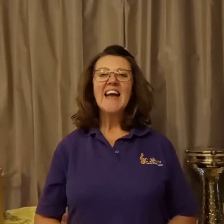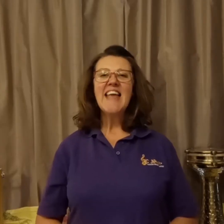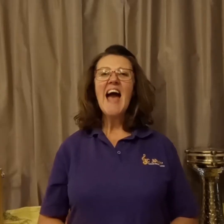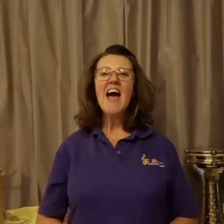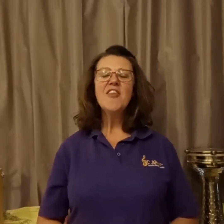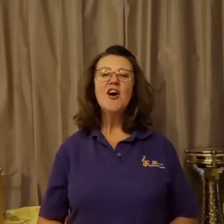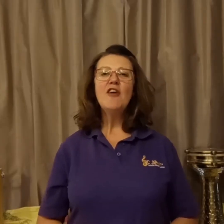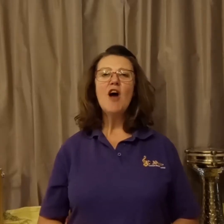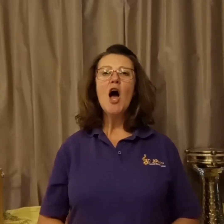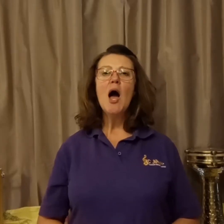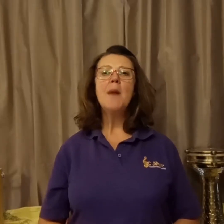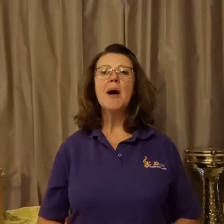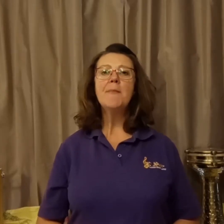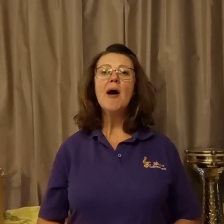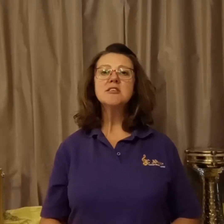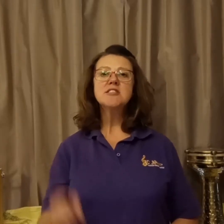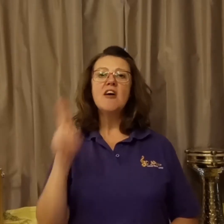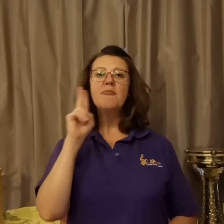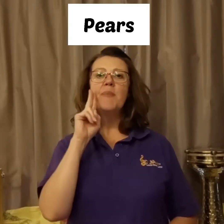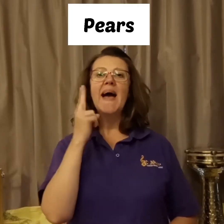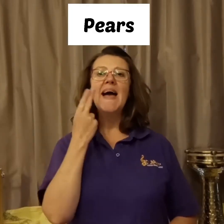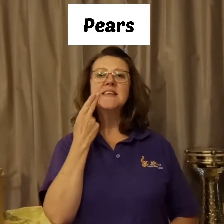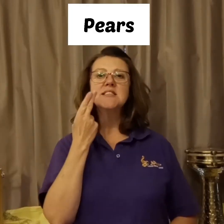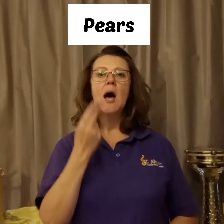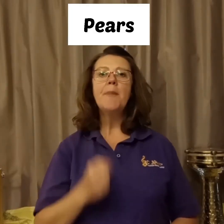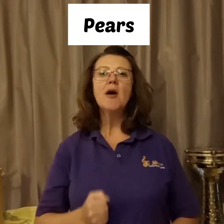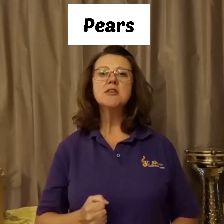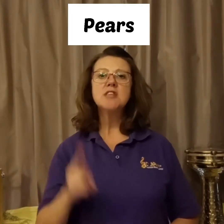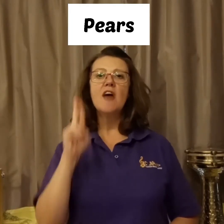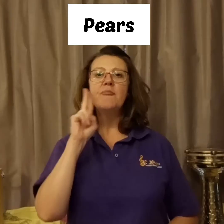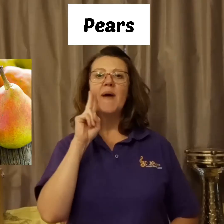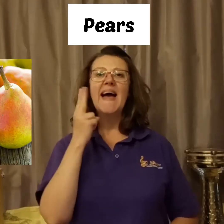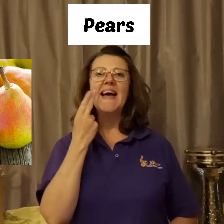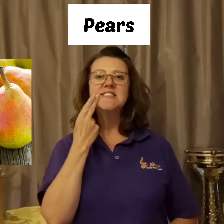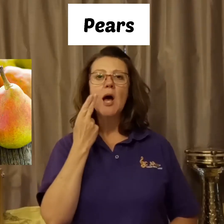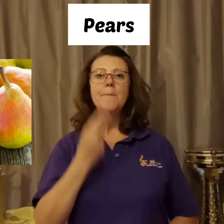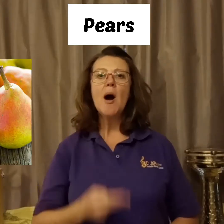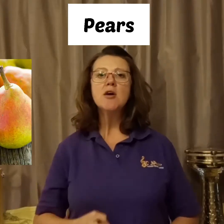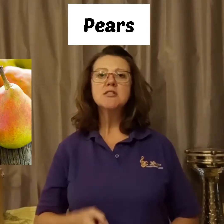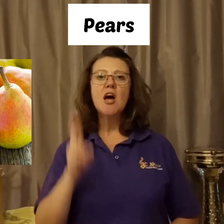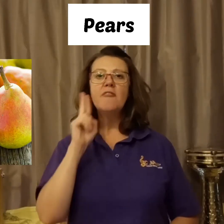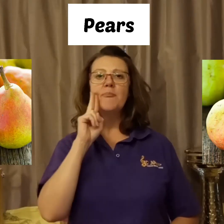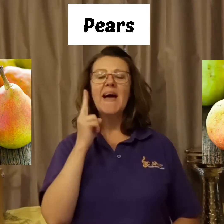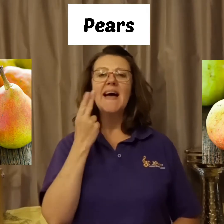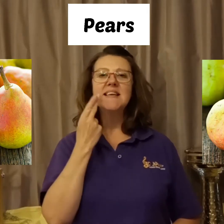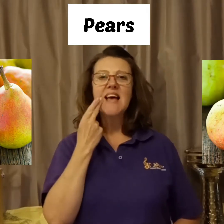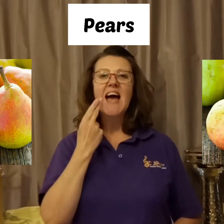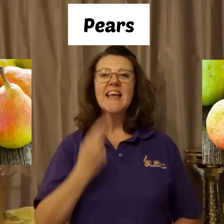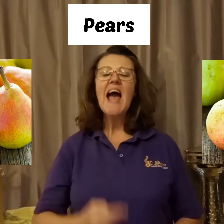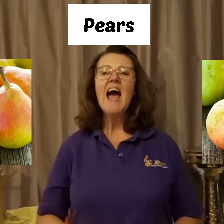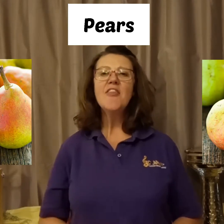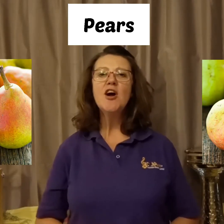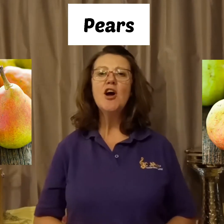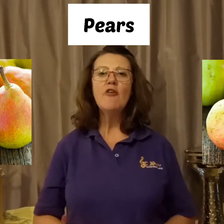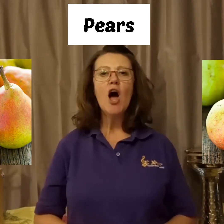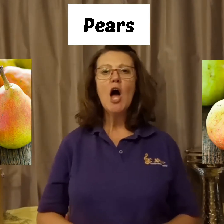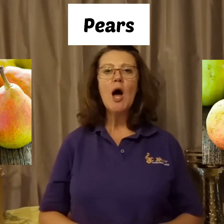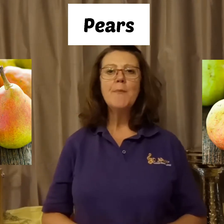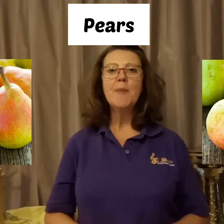Gather up a box of pens, a box of pens, a box of pens. Gather up a